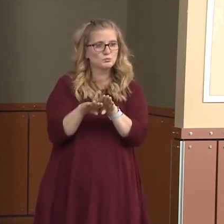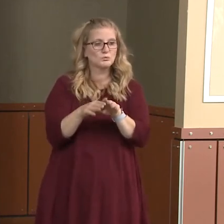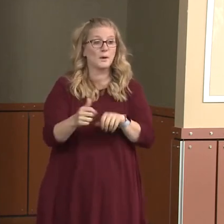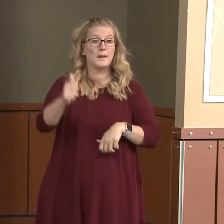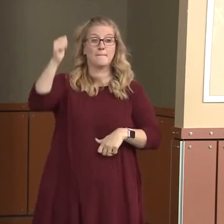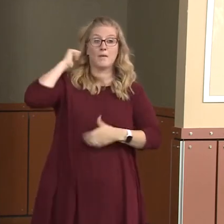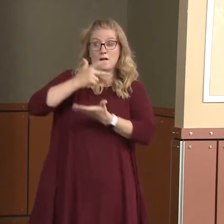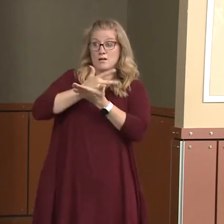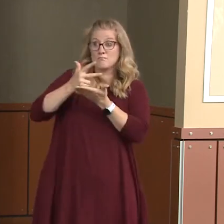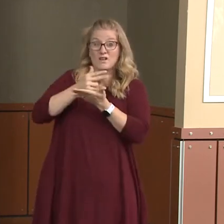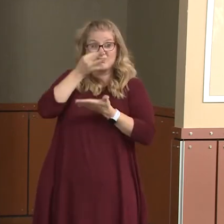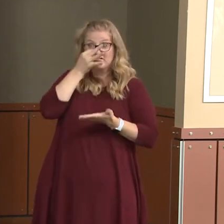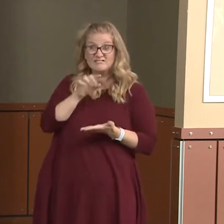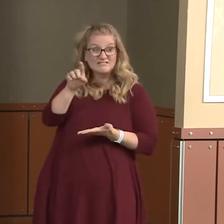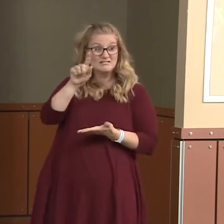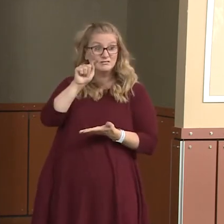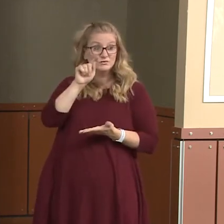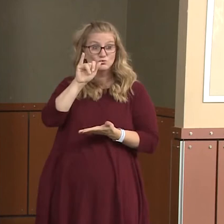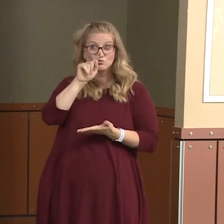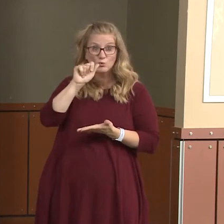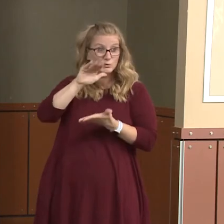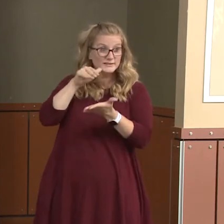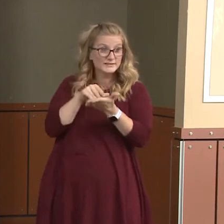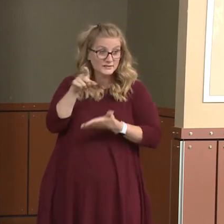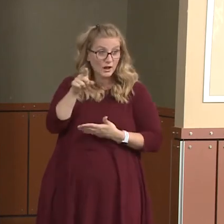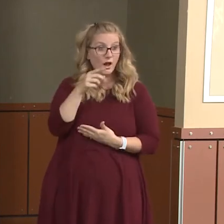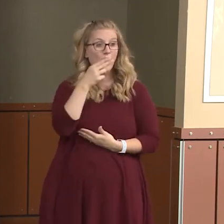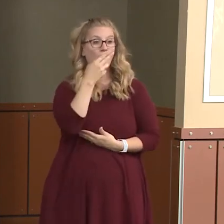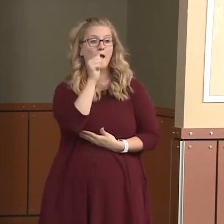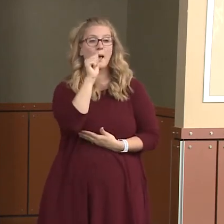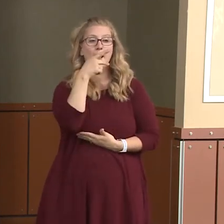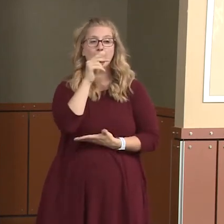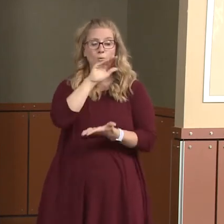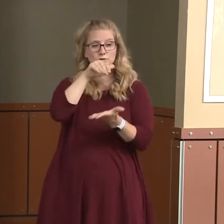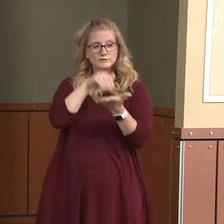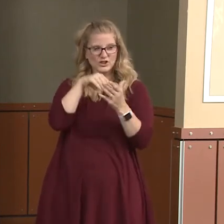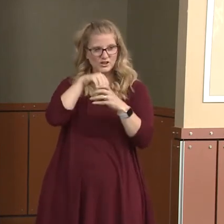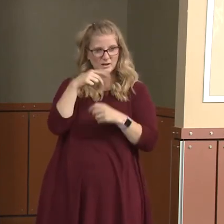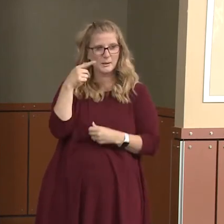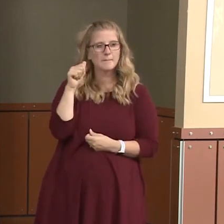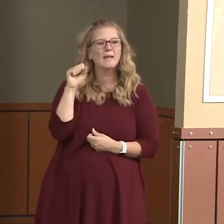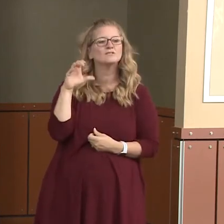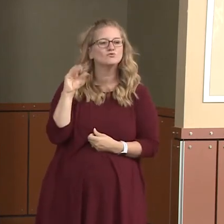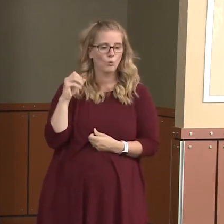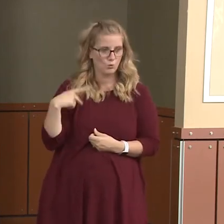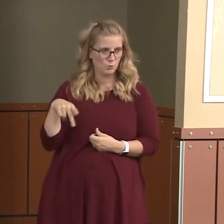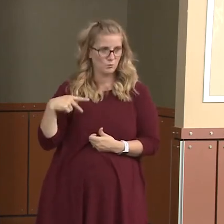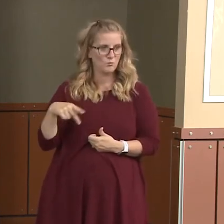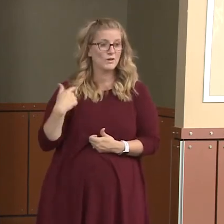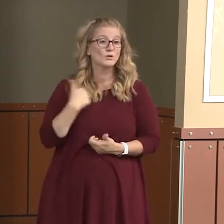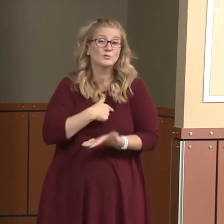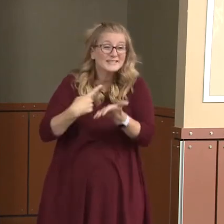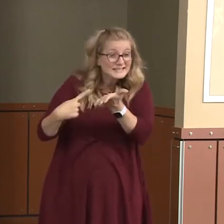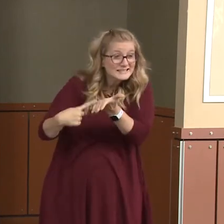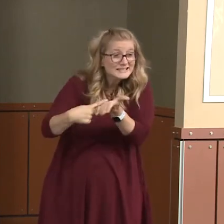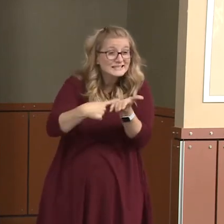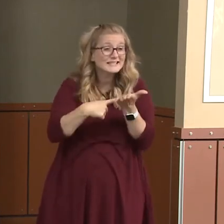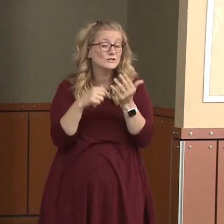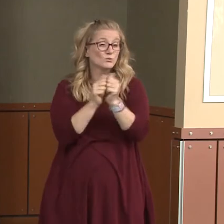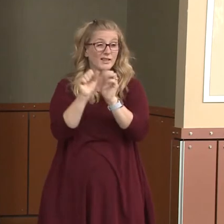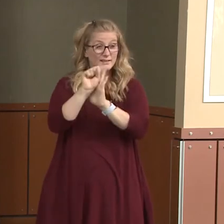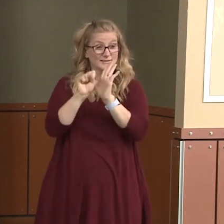We are in talks with the state and we anticipate that we will be getting some additional